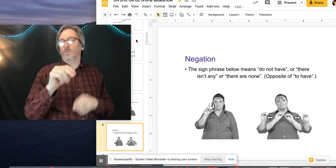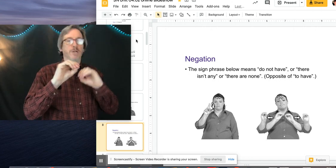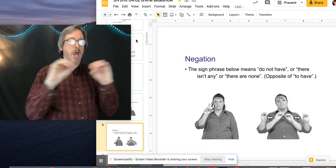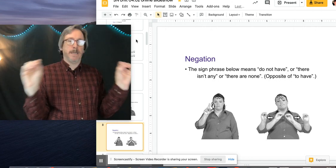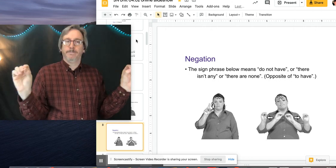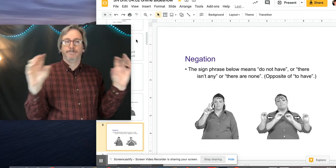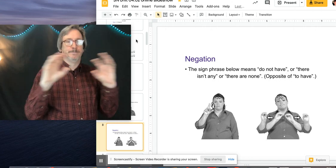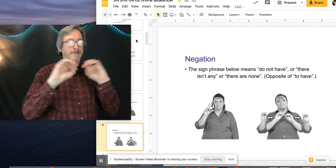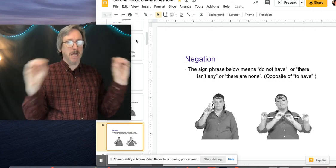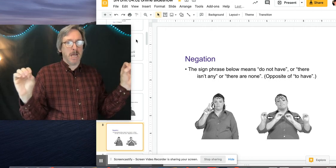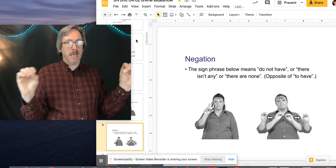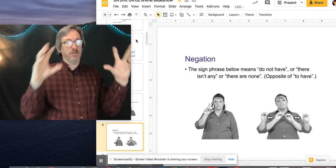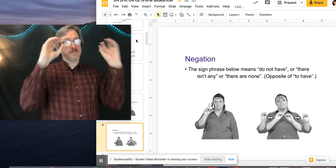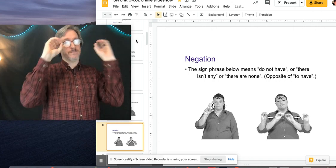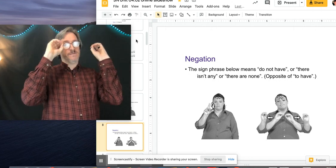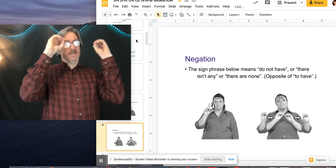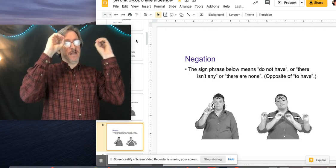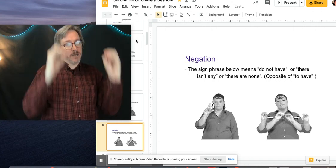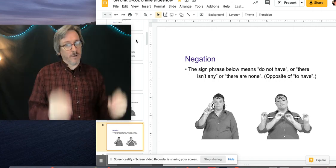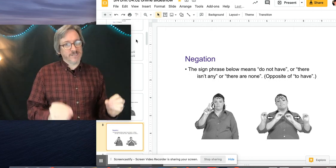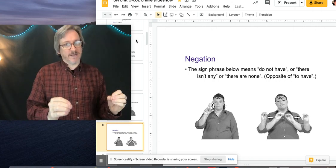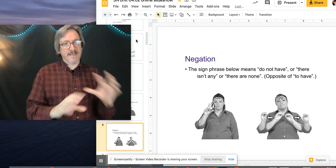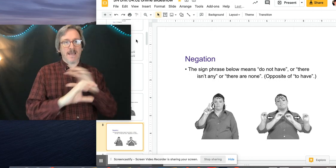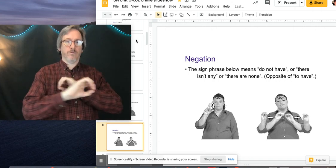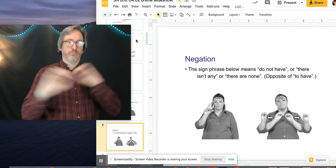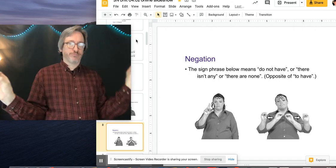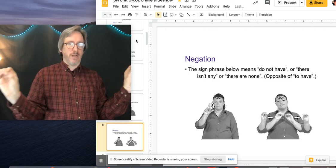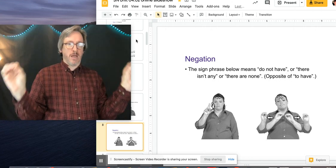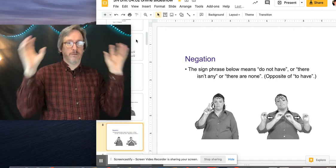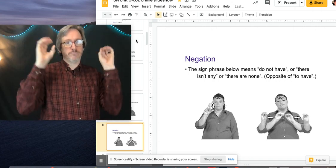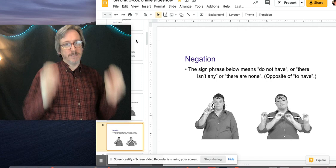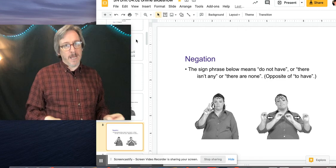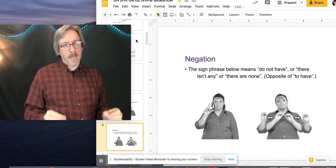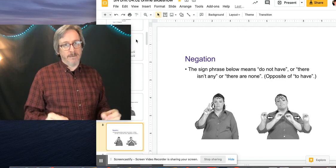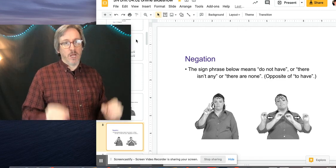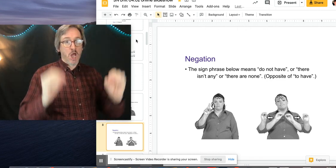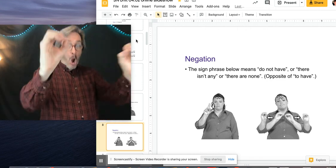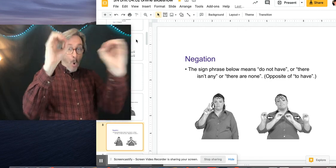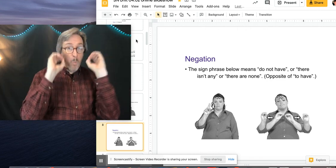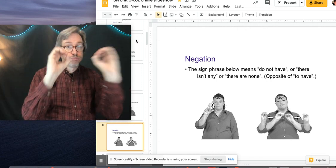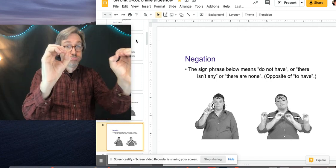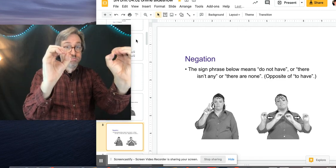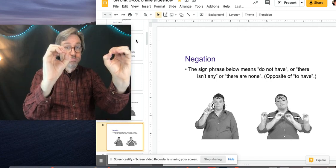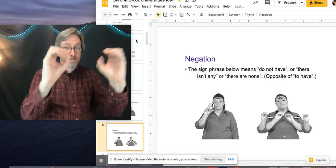No, none, none. You'll sometimes see none going straight down. None, none.